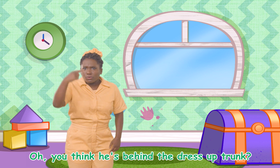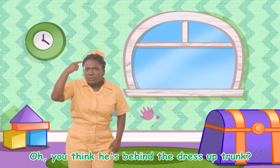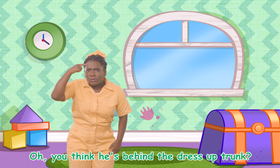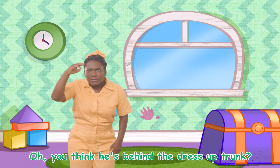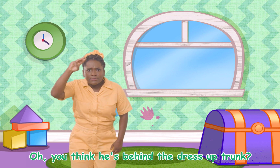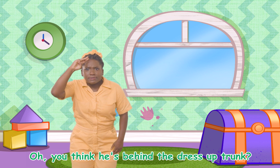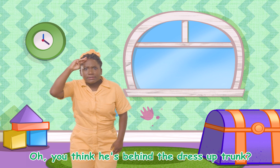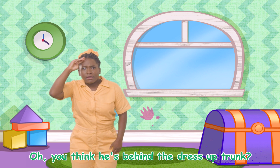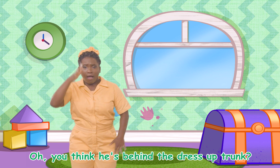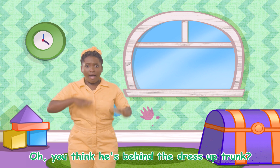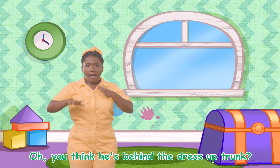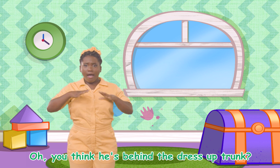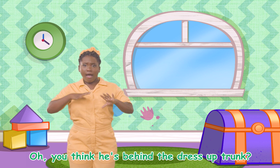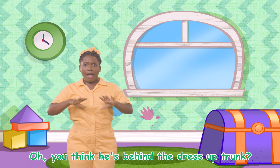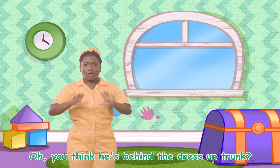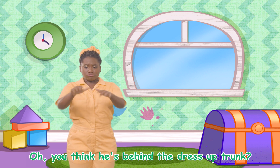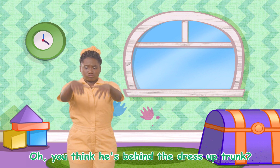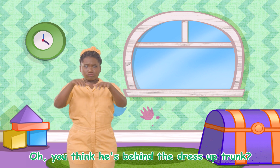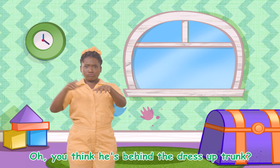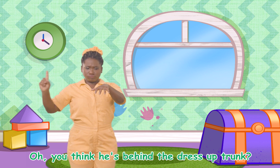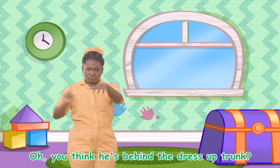Oh, you think he's behind the dress-up trunk?